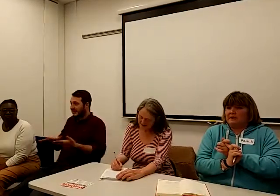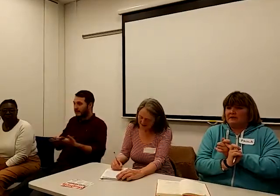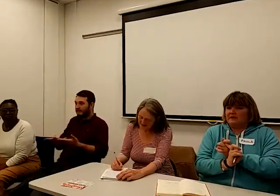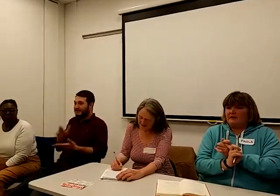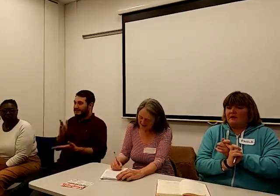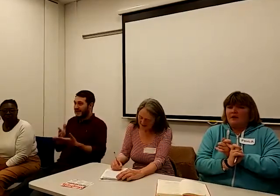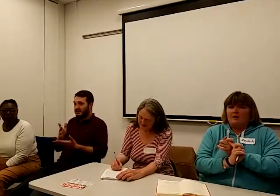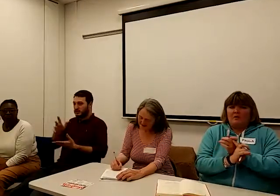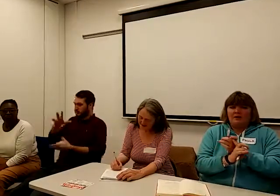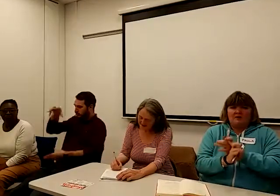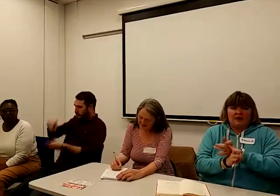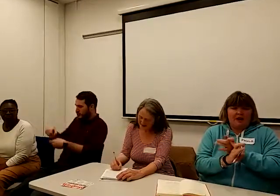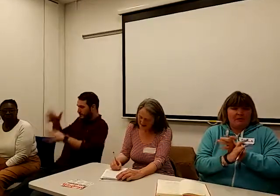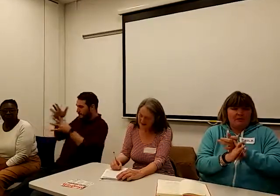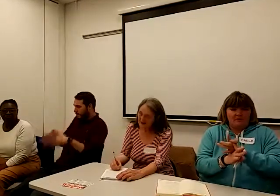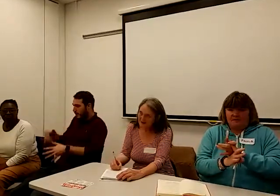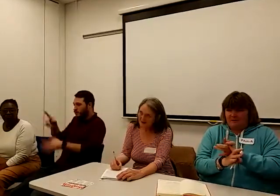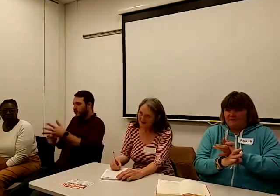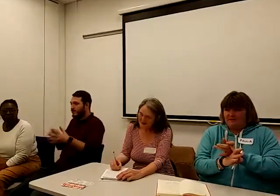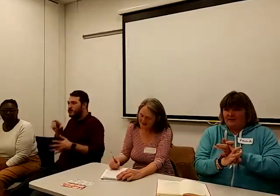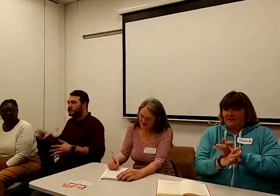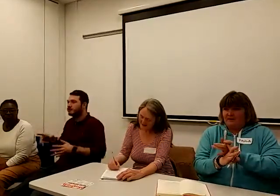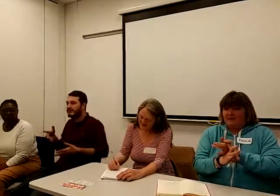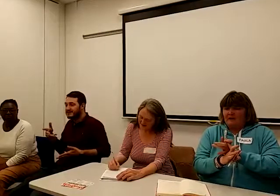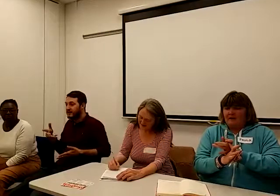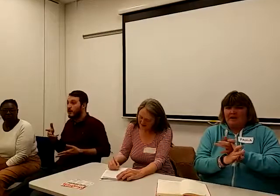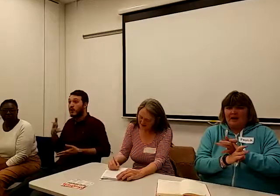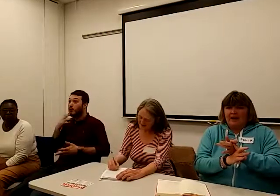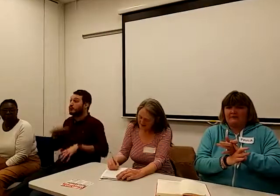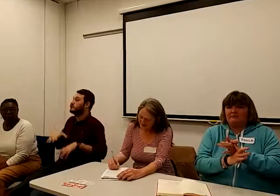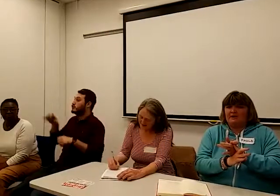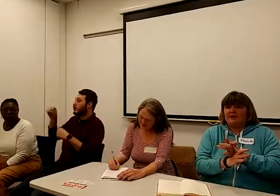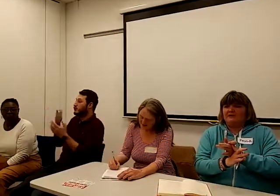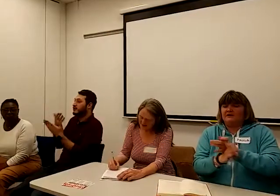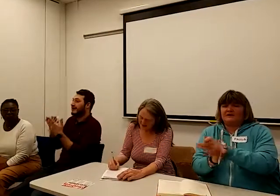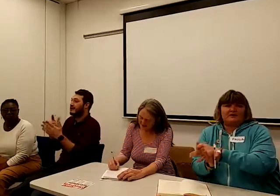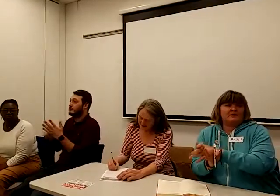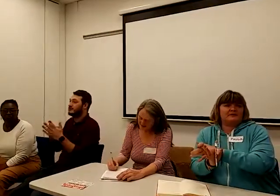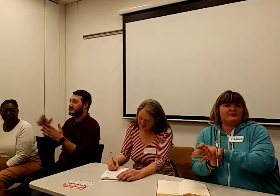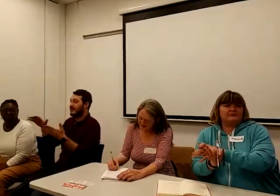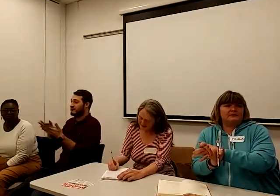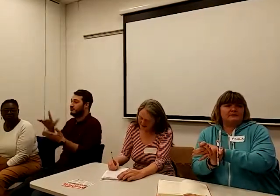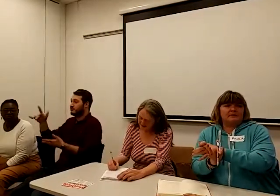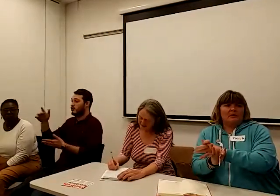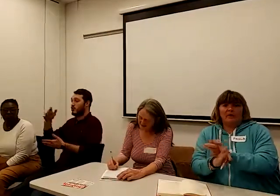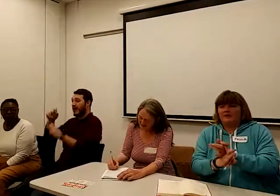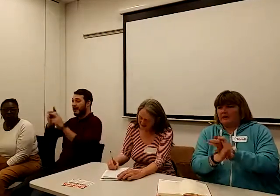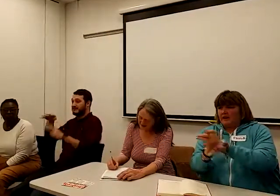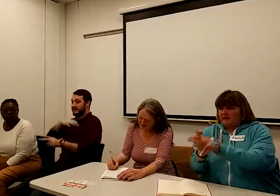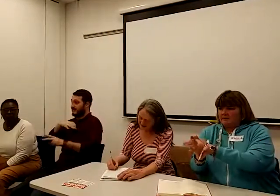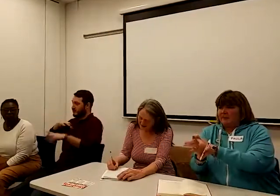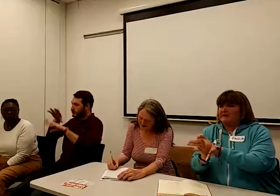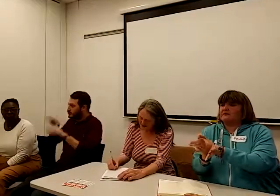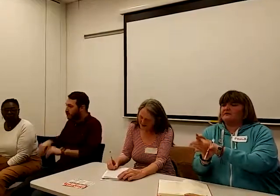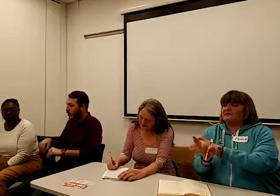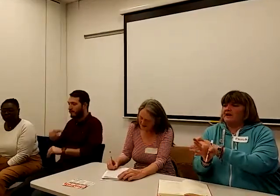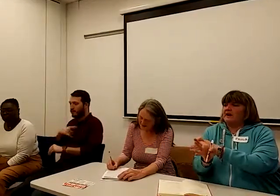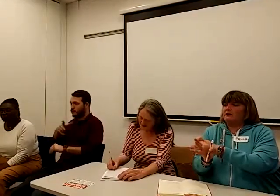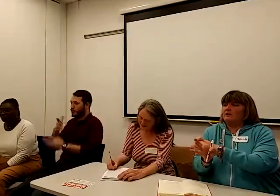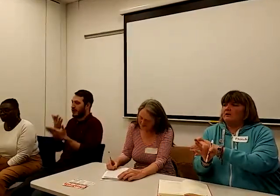credit. When you claim universal credit, your housing benefit stops while your claim is being sorted out,